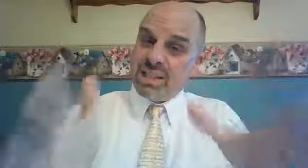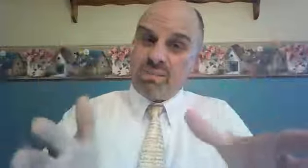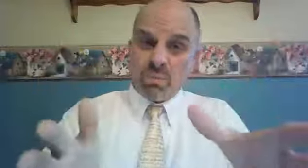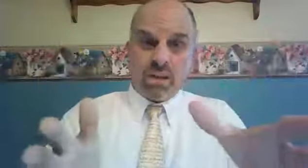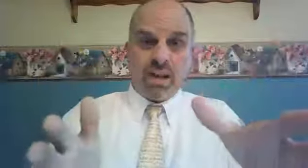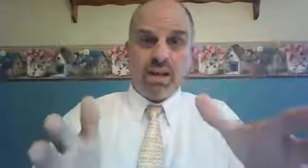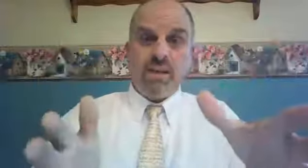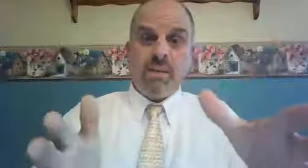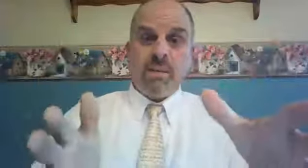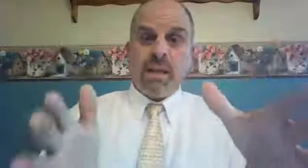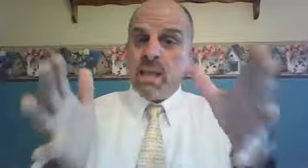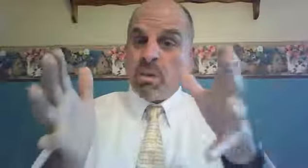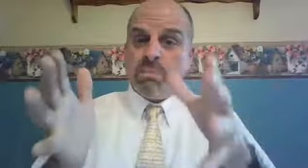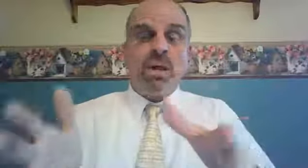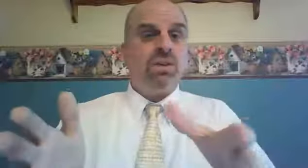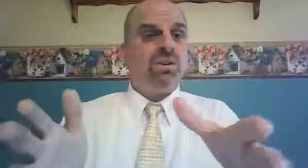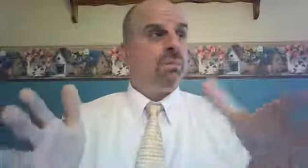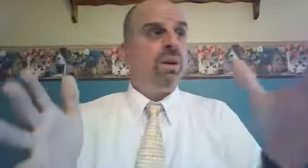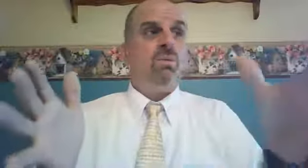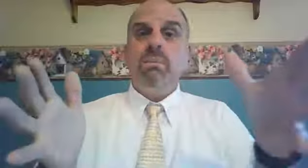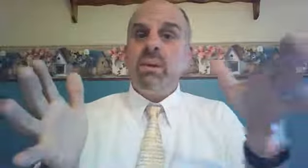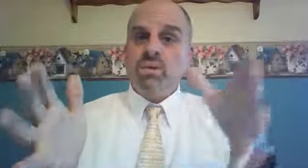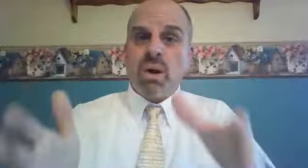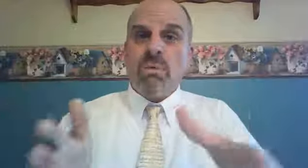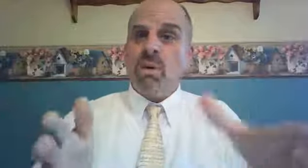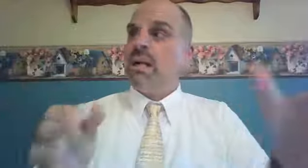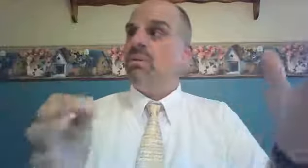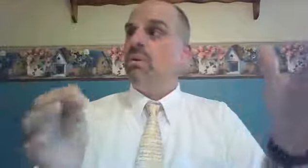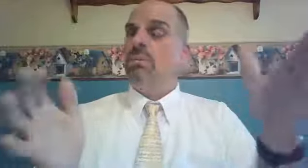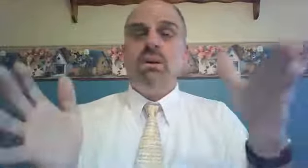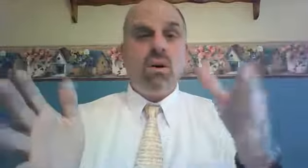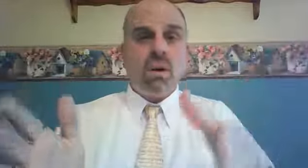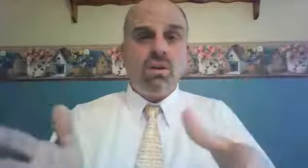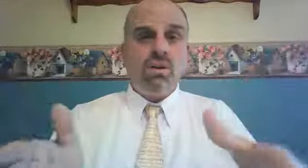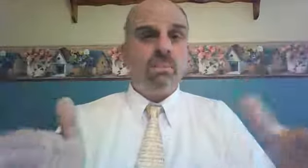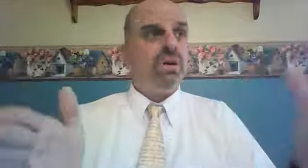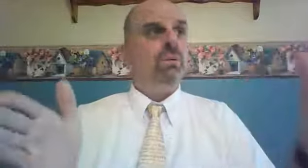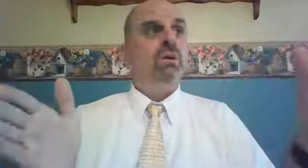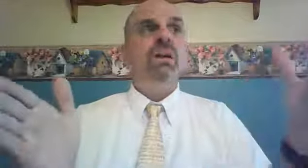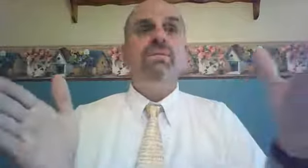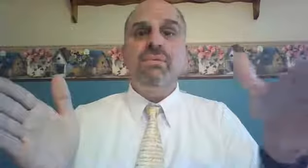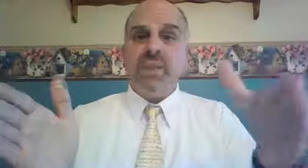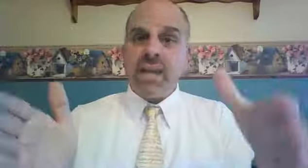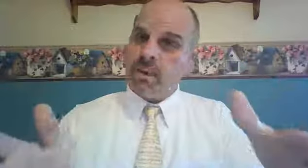disobeyed, he would punish them. There would be trouble. There would be hardship. There would be famine.